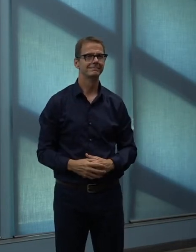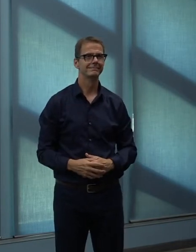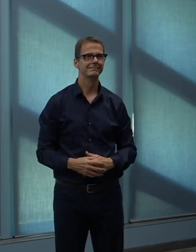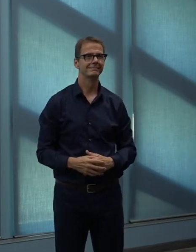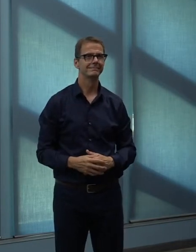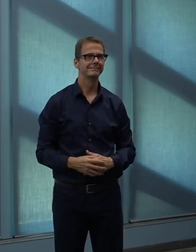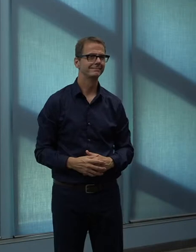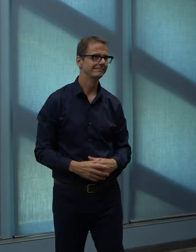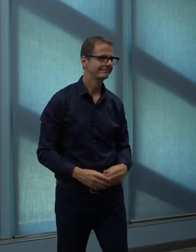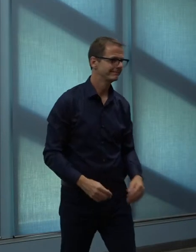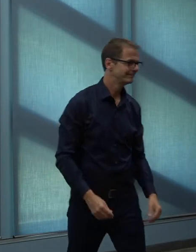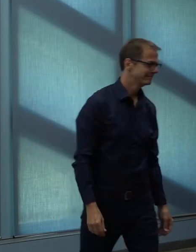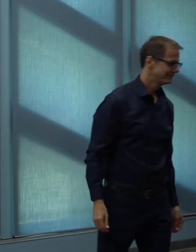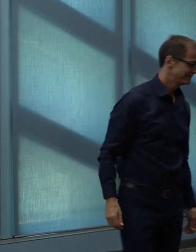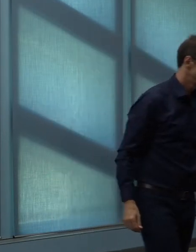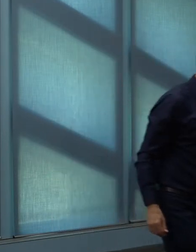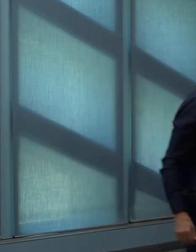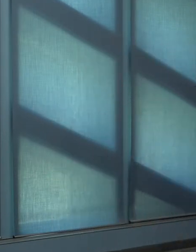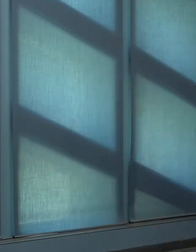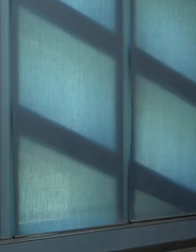Thank you all. Thank you.